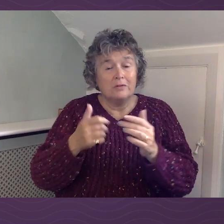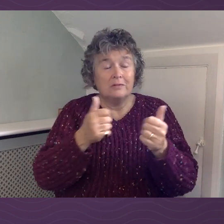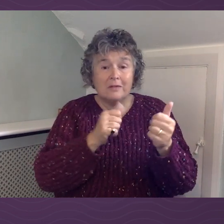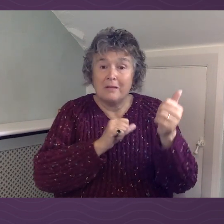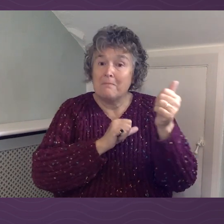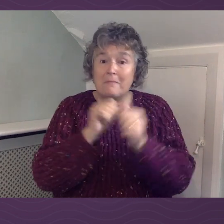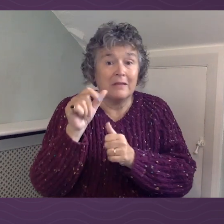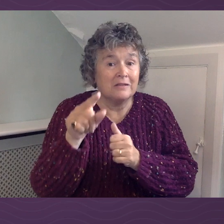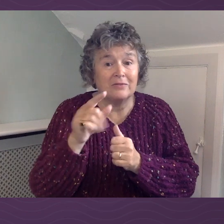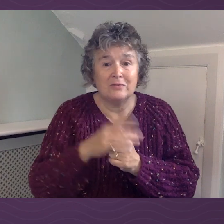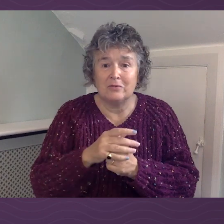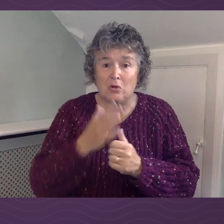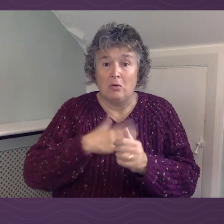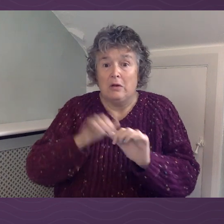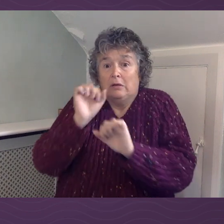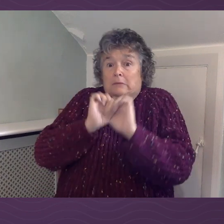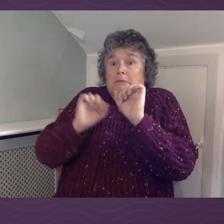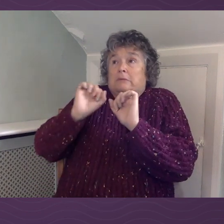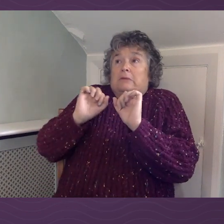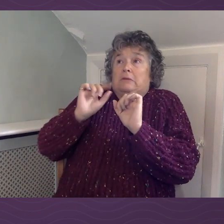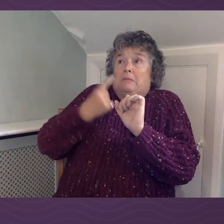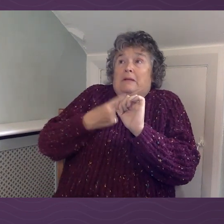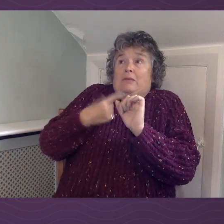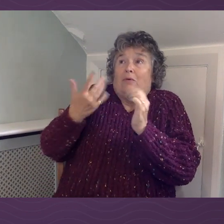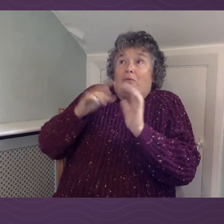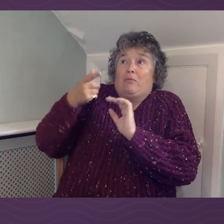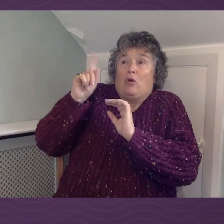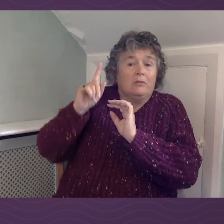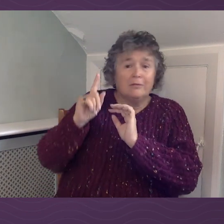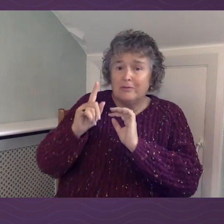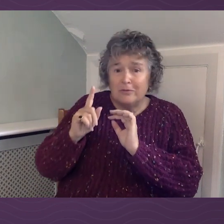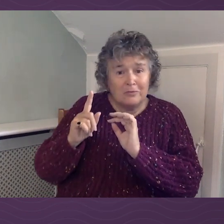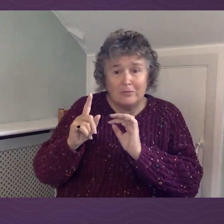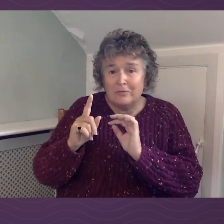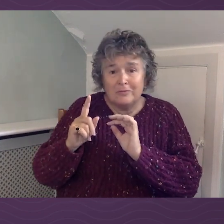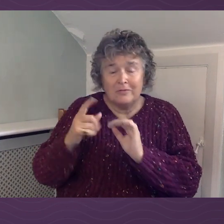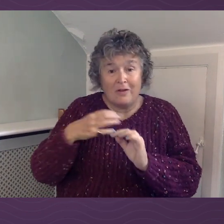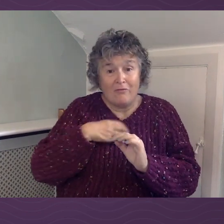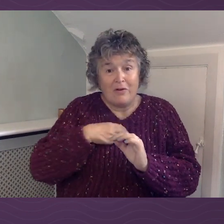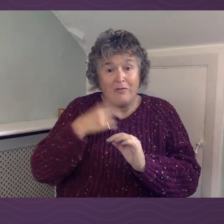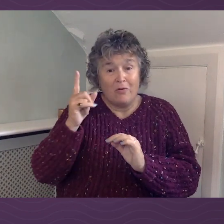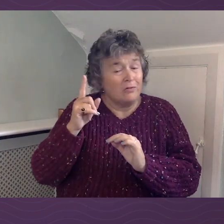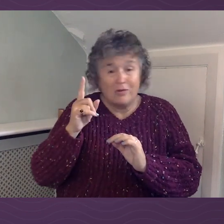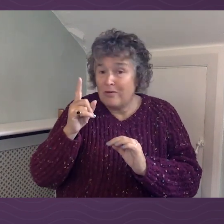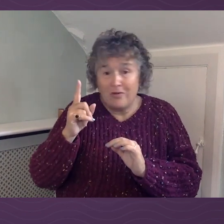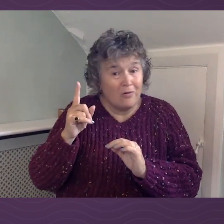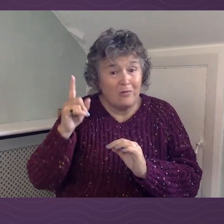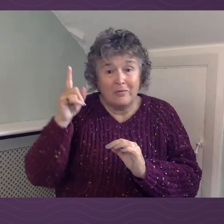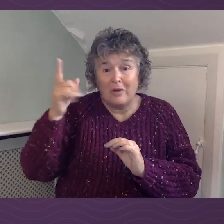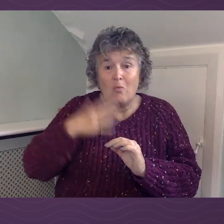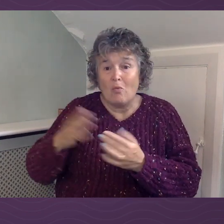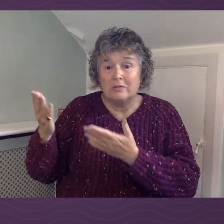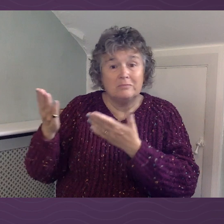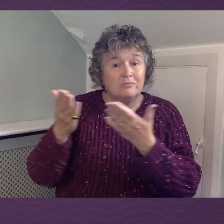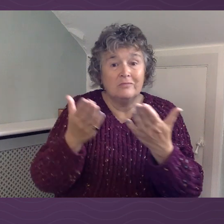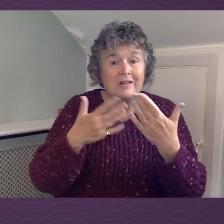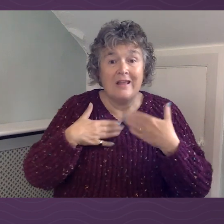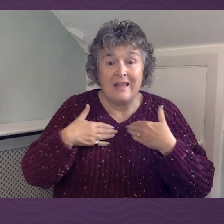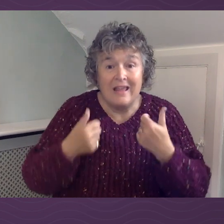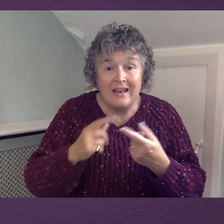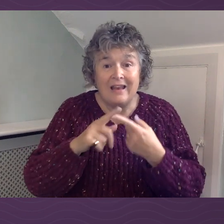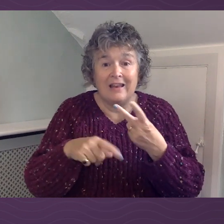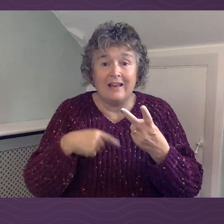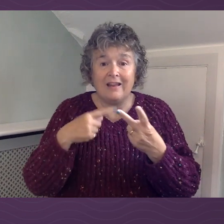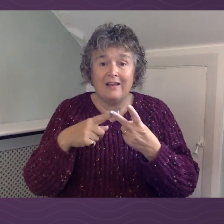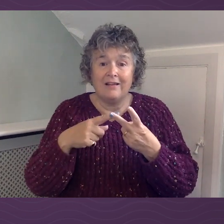need to protect yourself from God. You don't need to be afraid of God. He only wants to bring healing and goodness into your